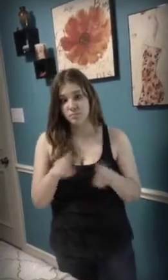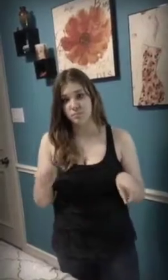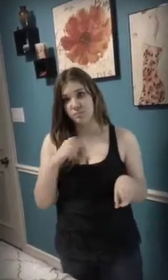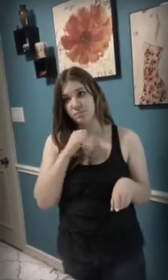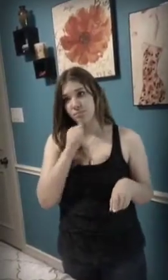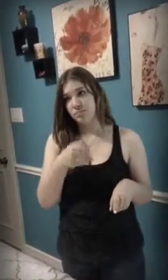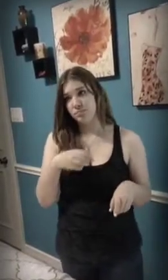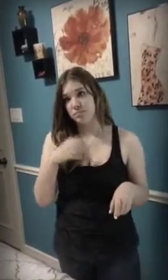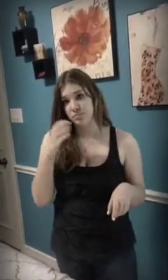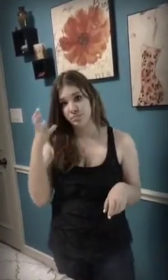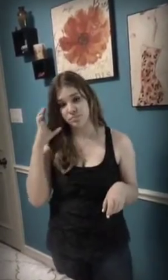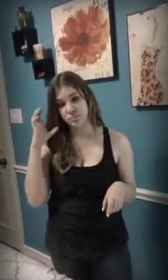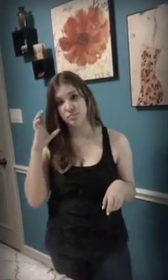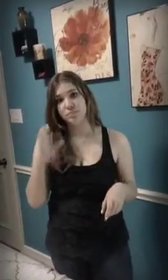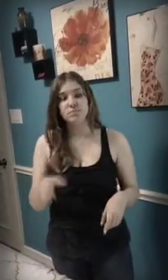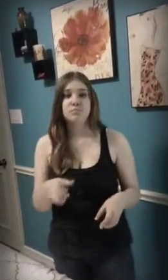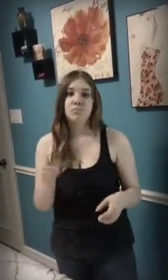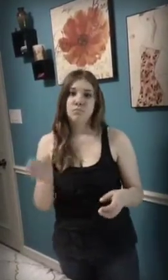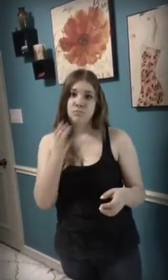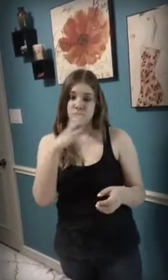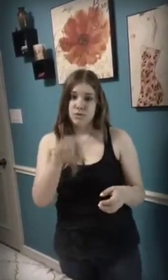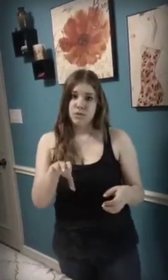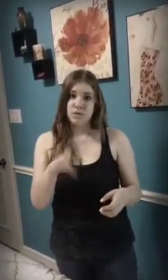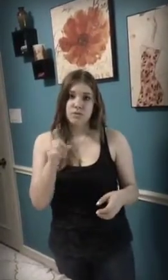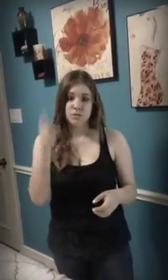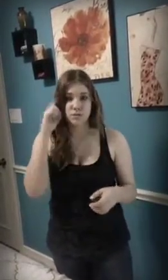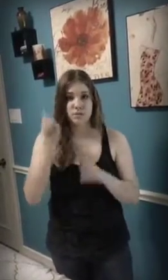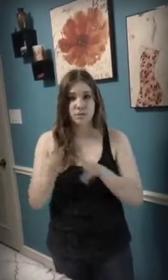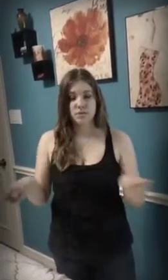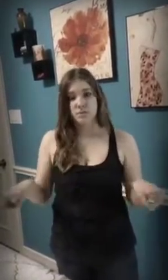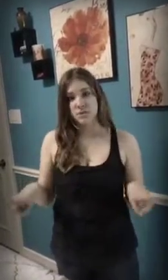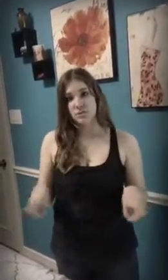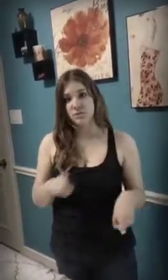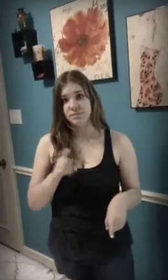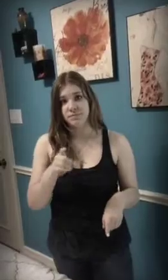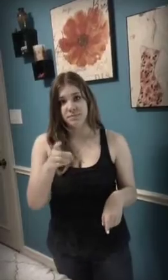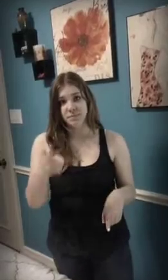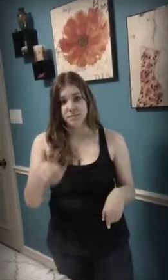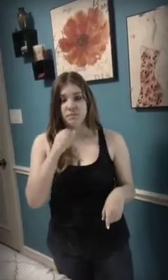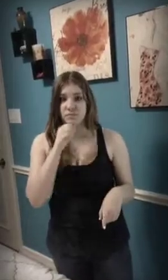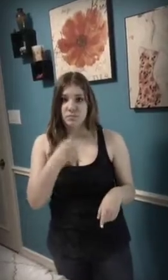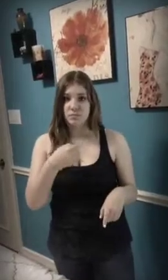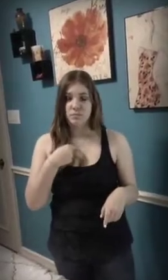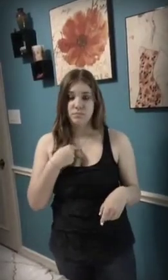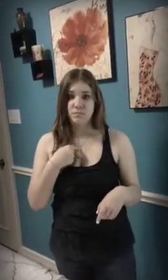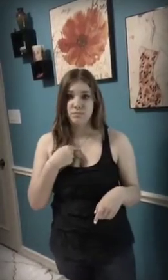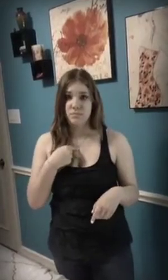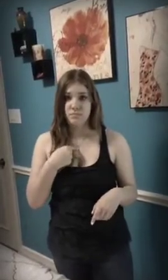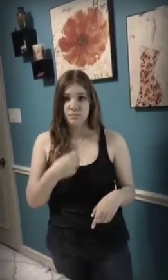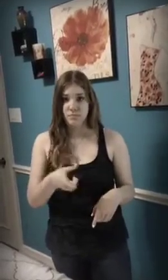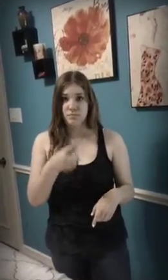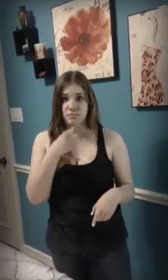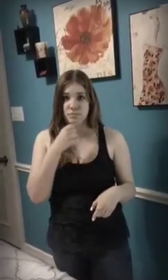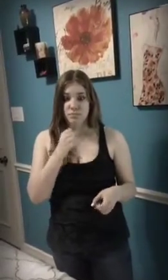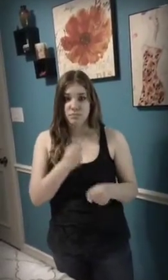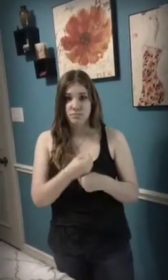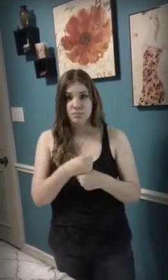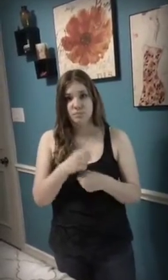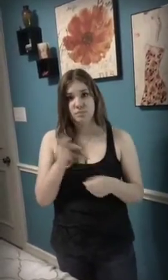Just not the listening And who cares if you disagree? You are not me who made you